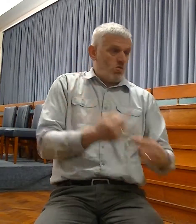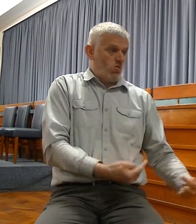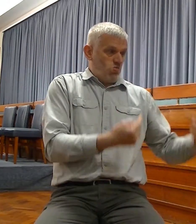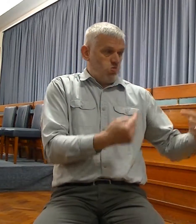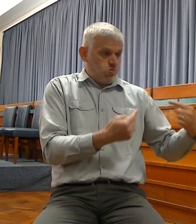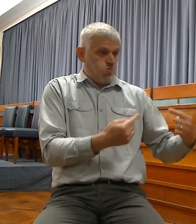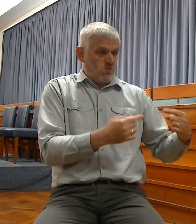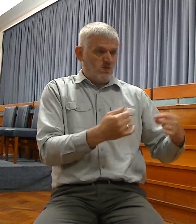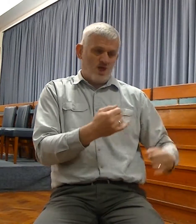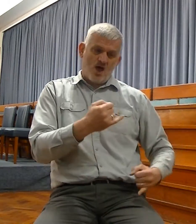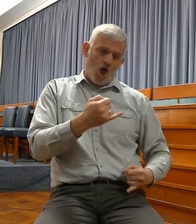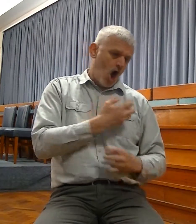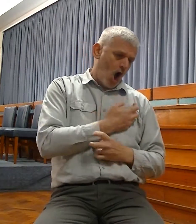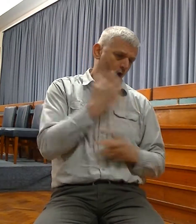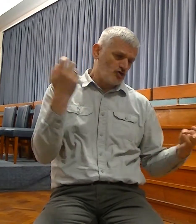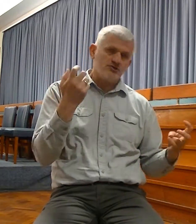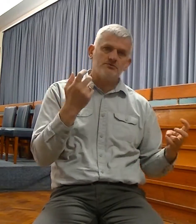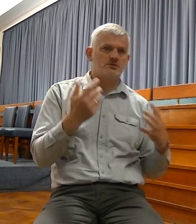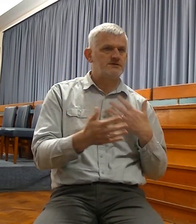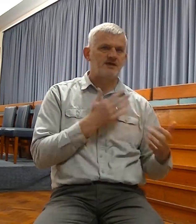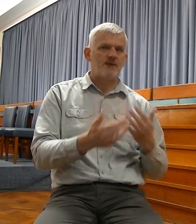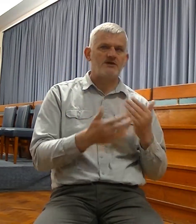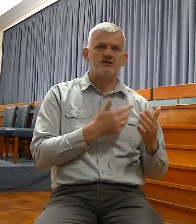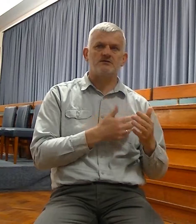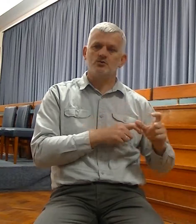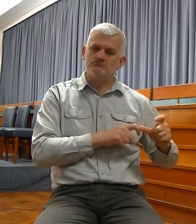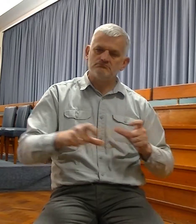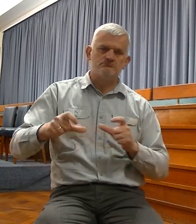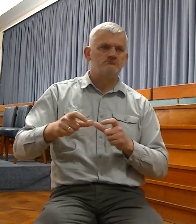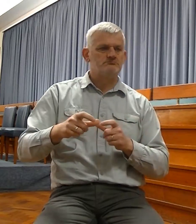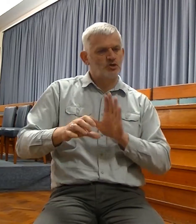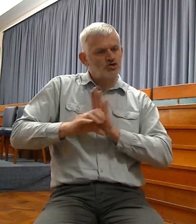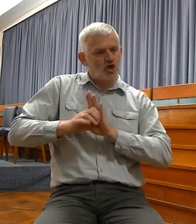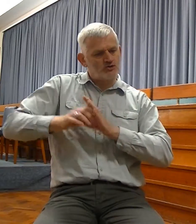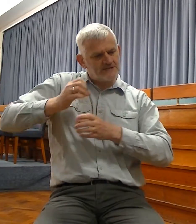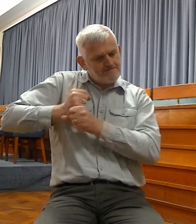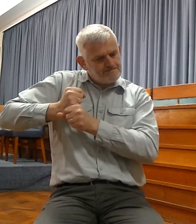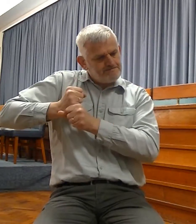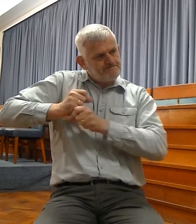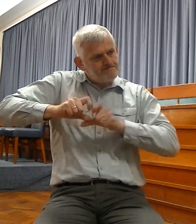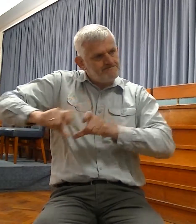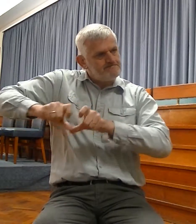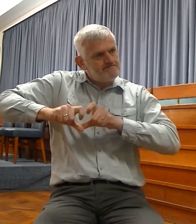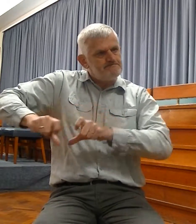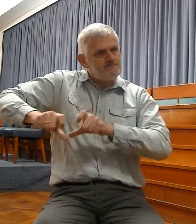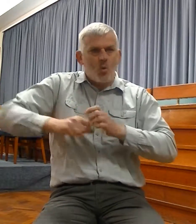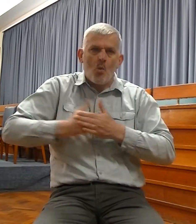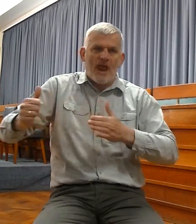the Church of Jesus Christ. The gates of Christ. hell shall not prevail against it. And that is the sense